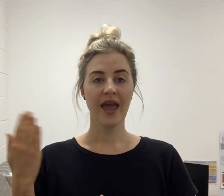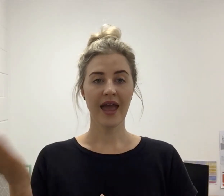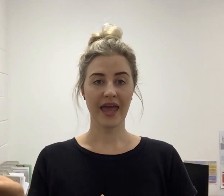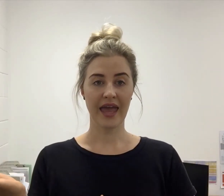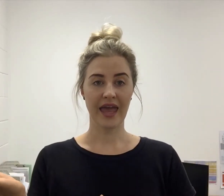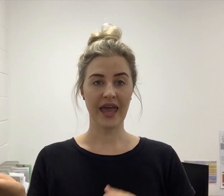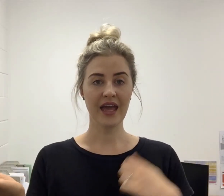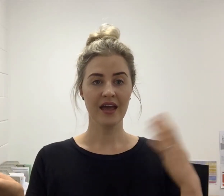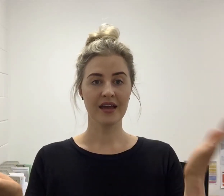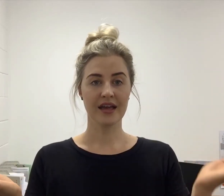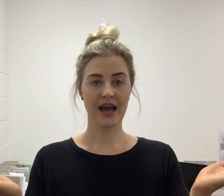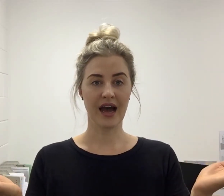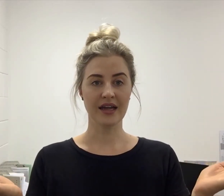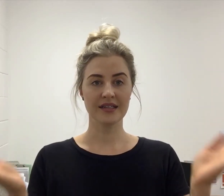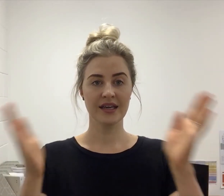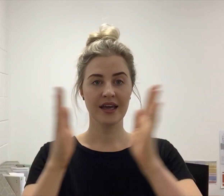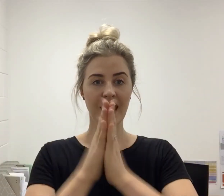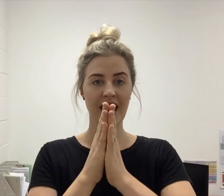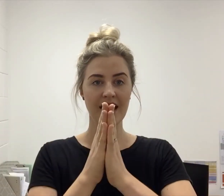Hair, cut, haircut.